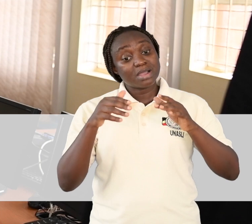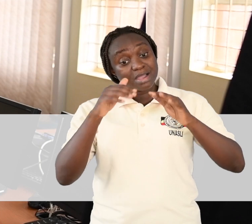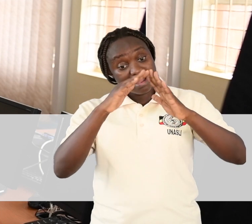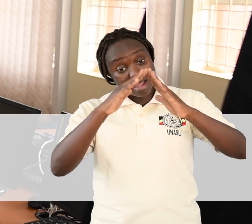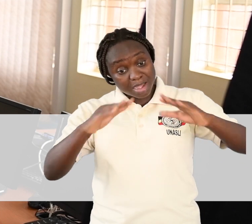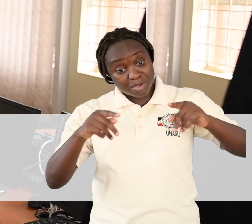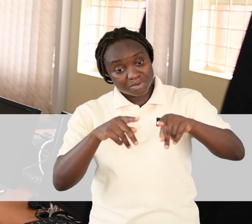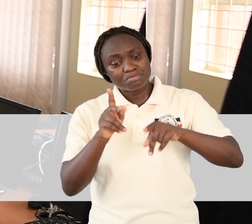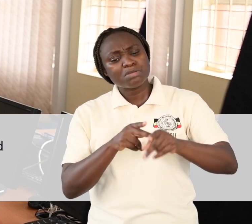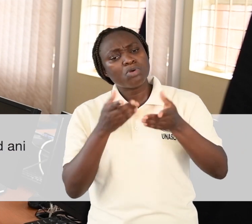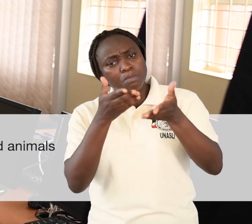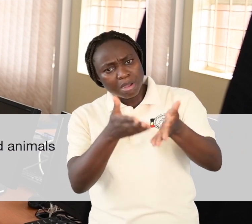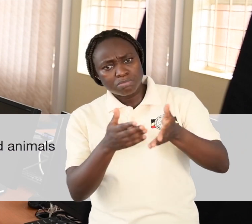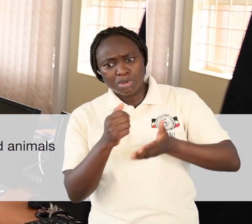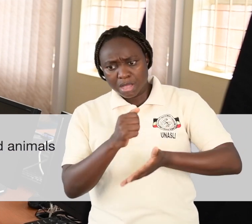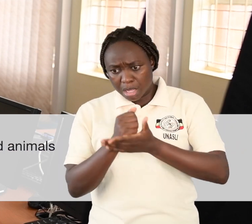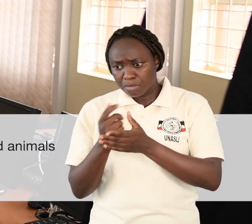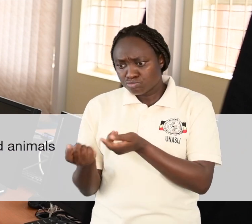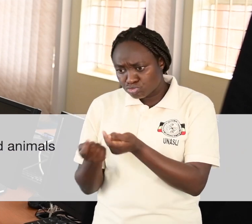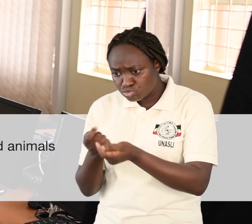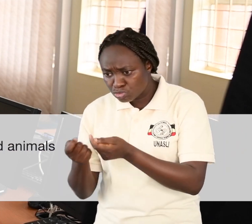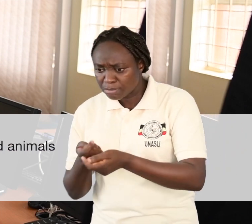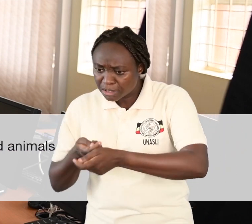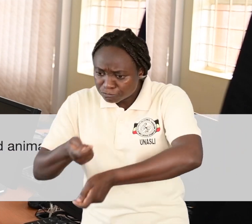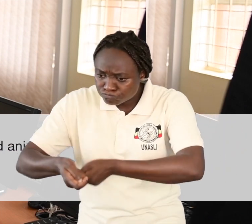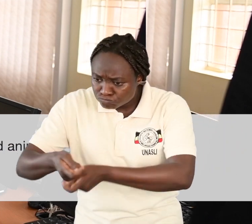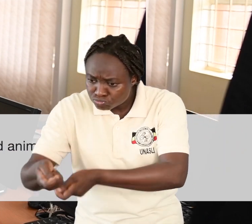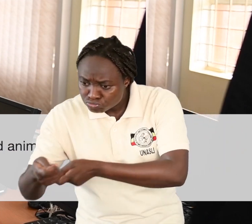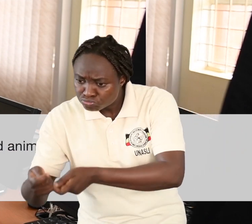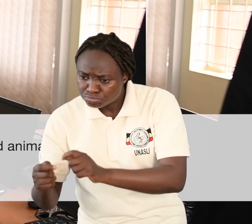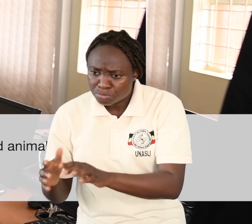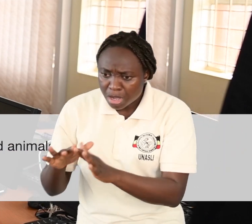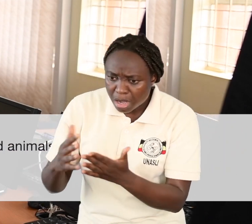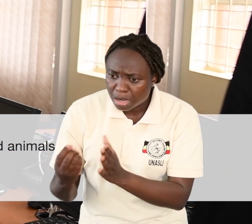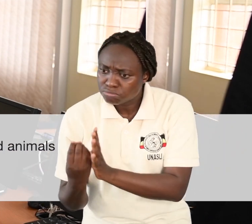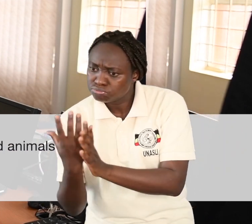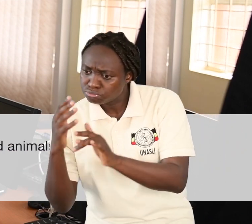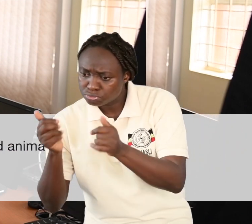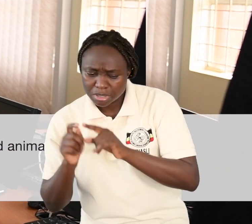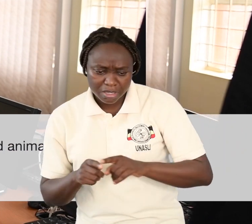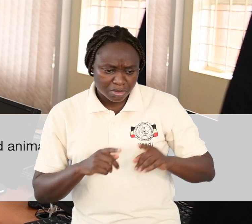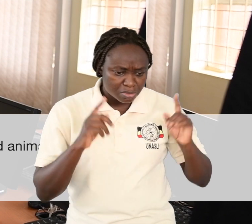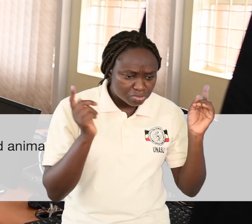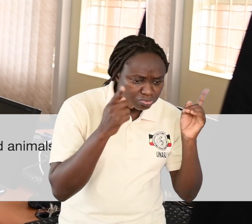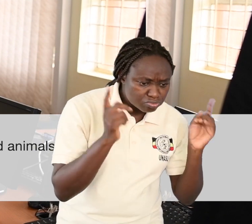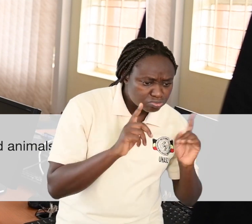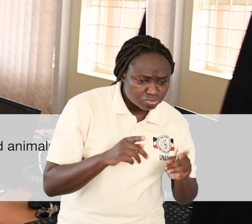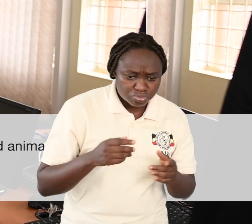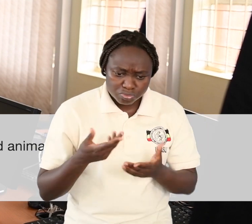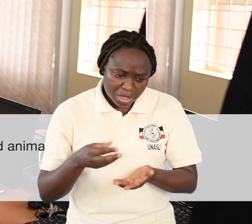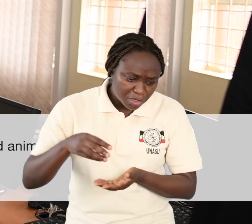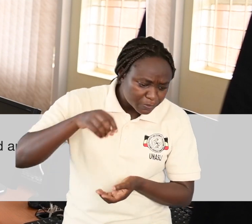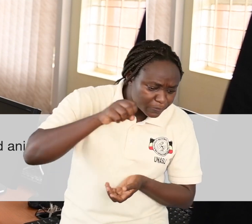will help to manage the growth of the plants and animals in the farm.